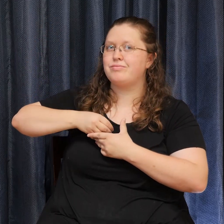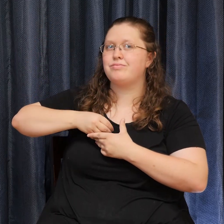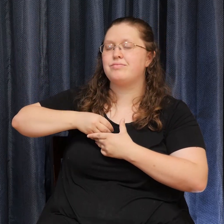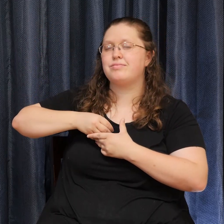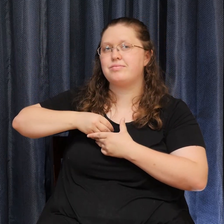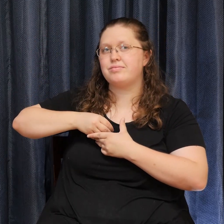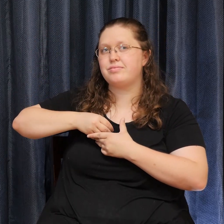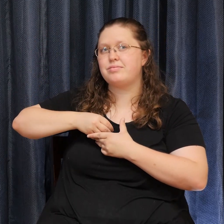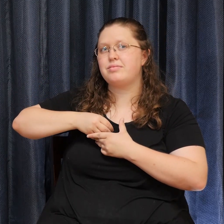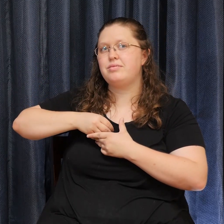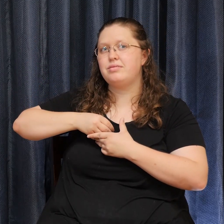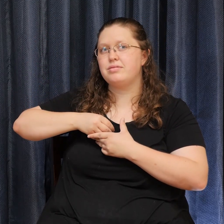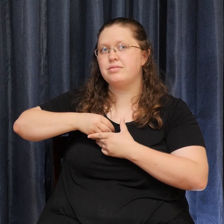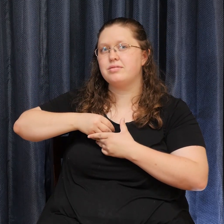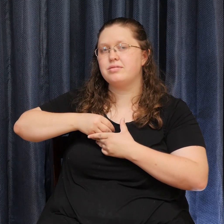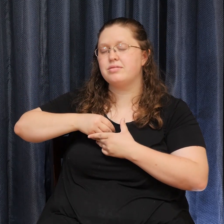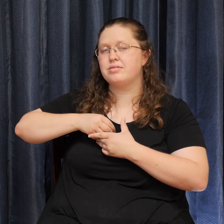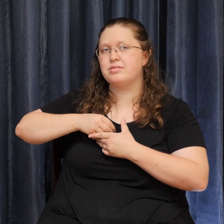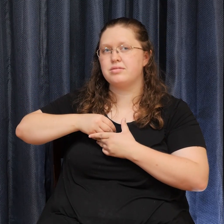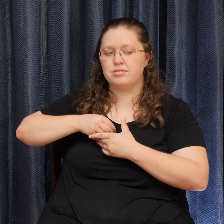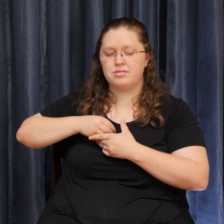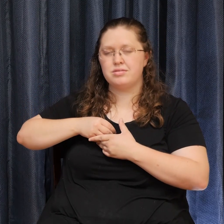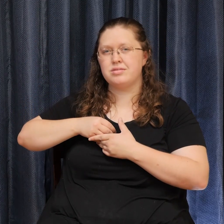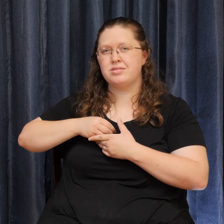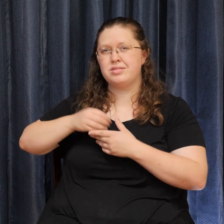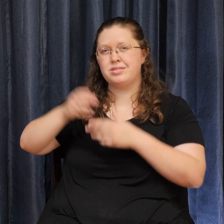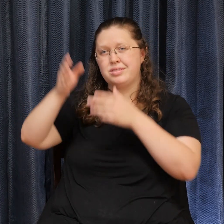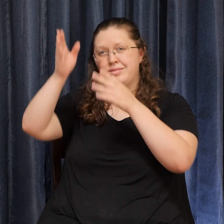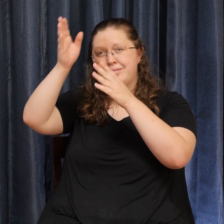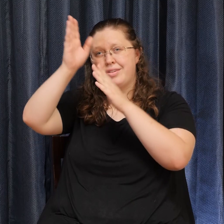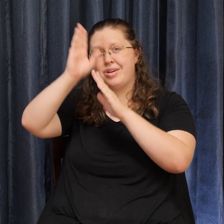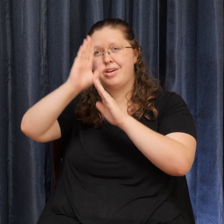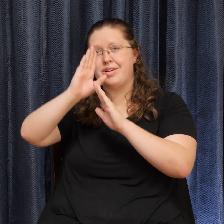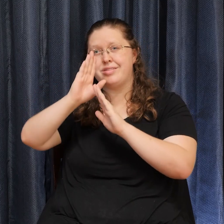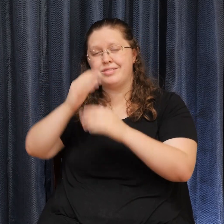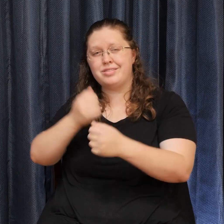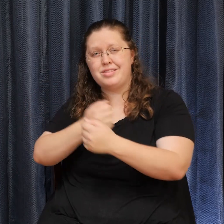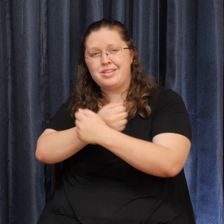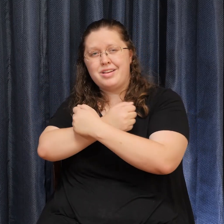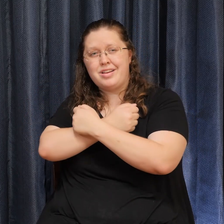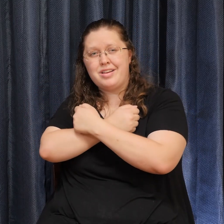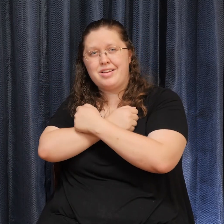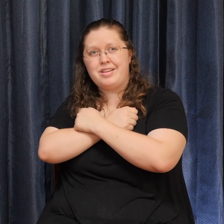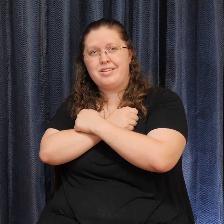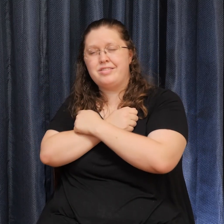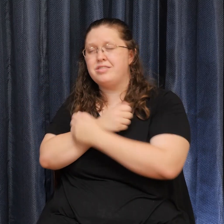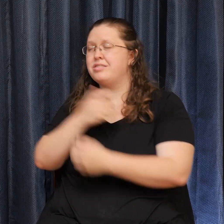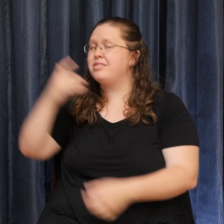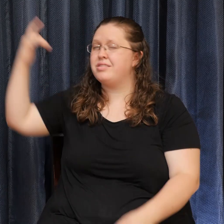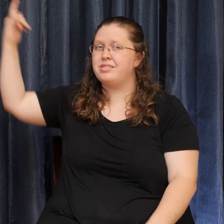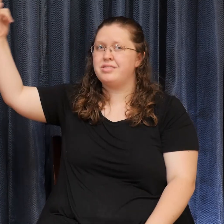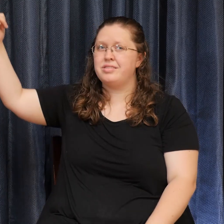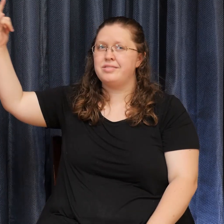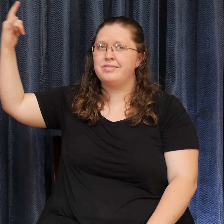Will God's love Come over us